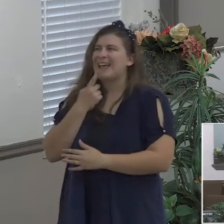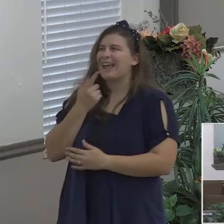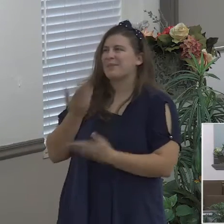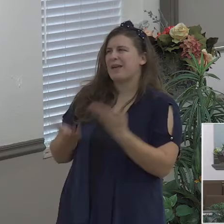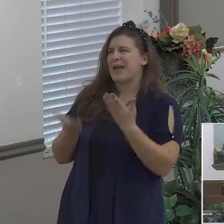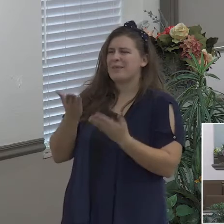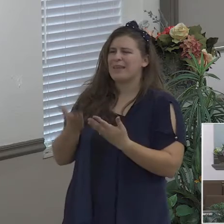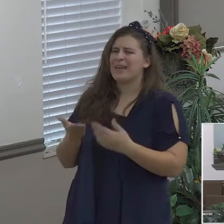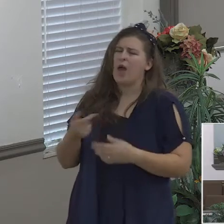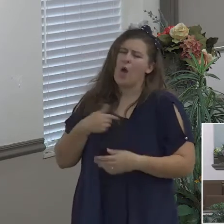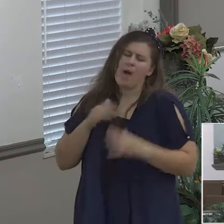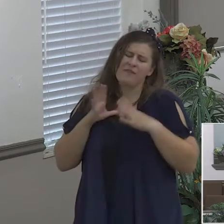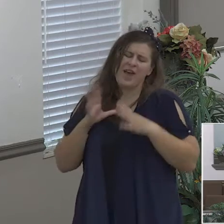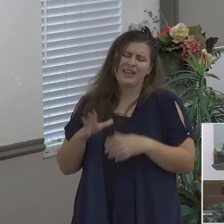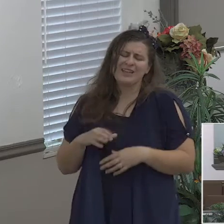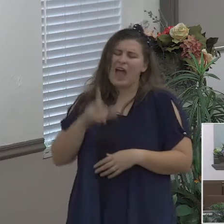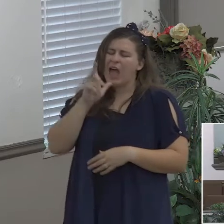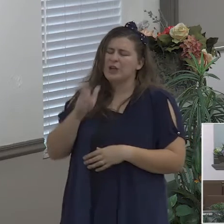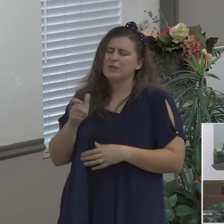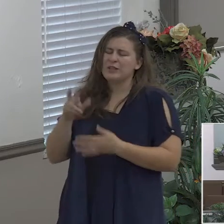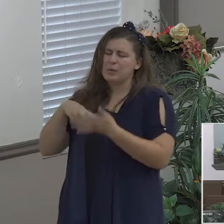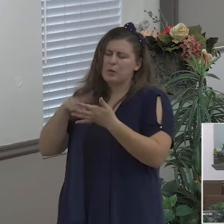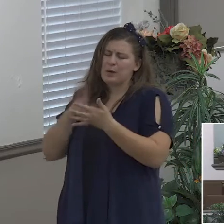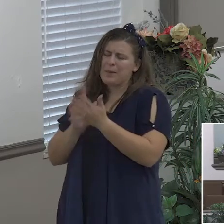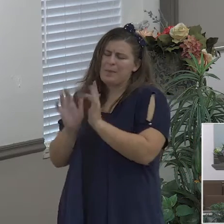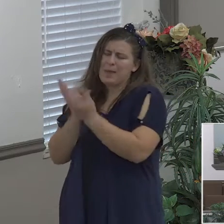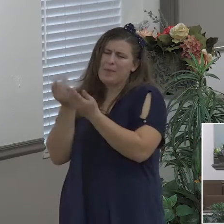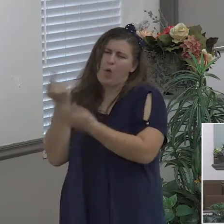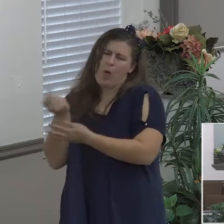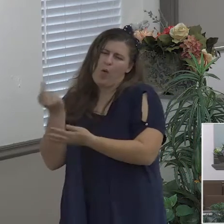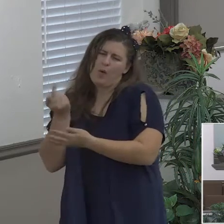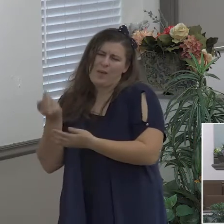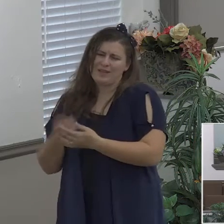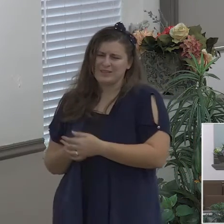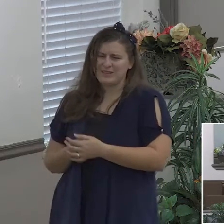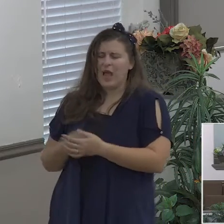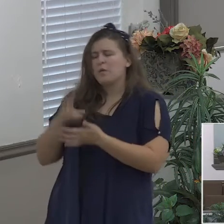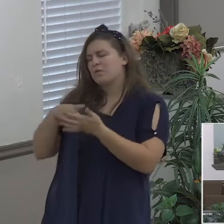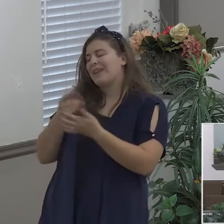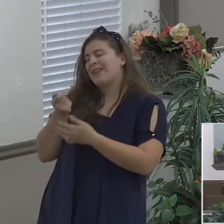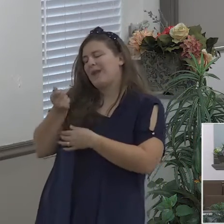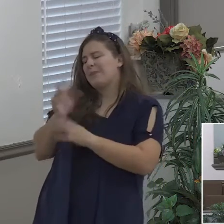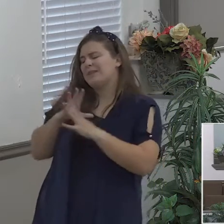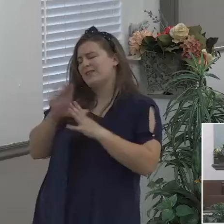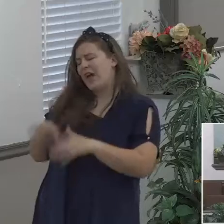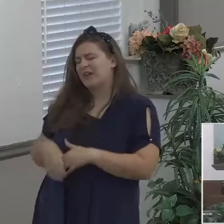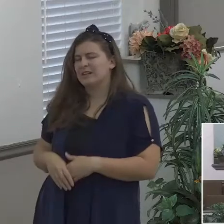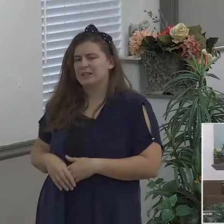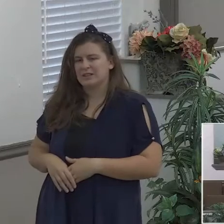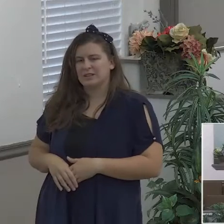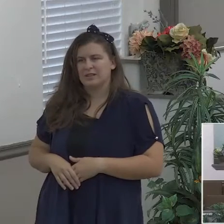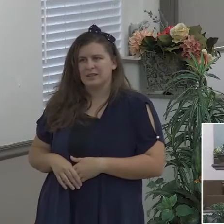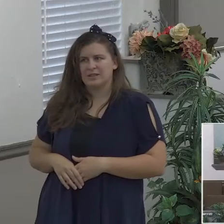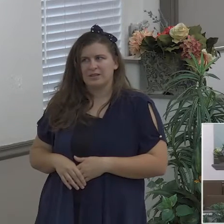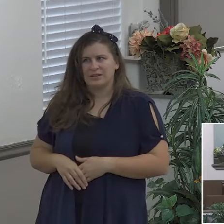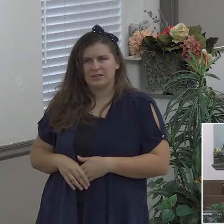I read my Bible well really is that all there is to the Christian life is just read your Bible